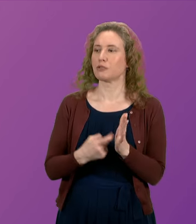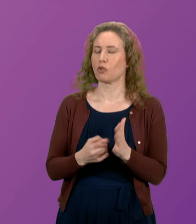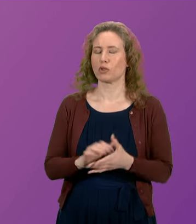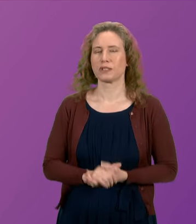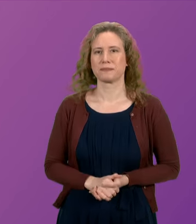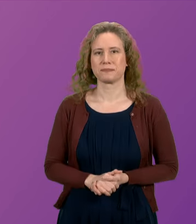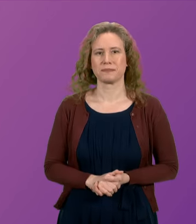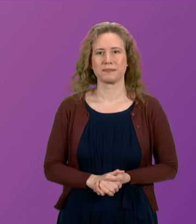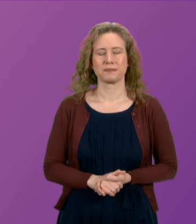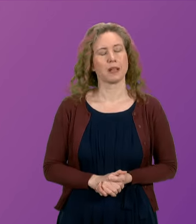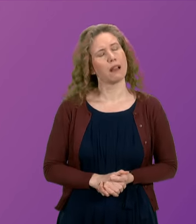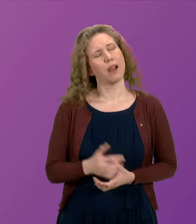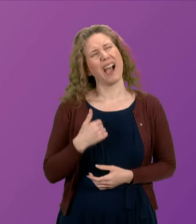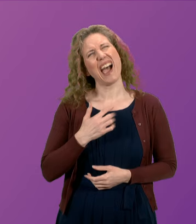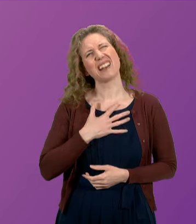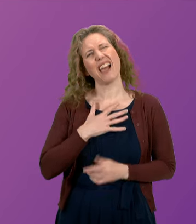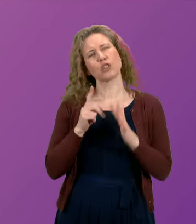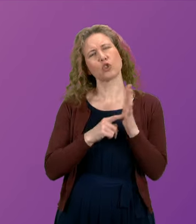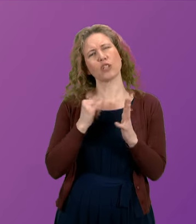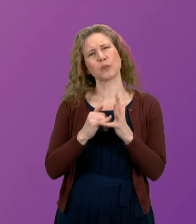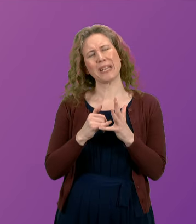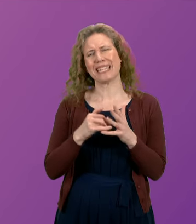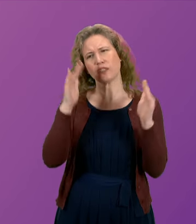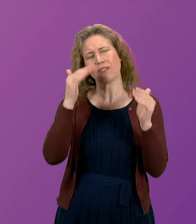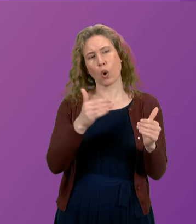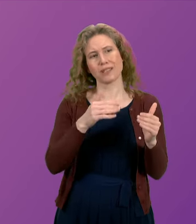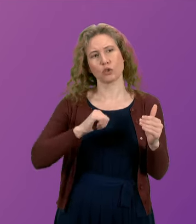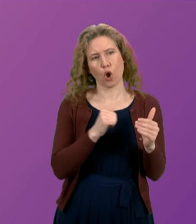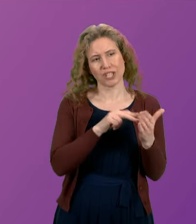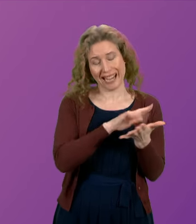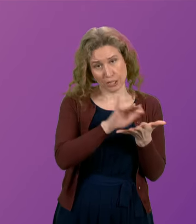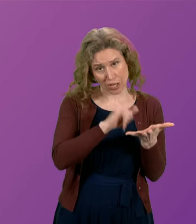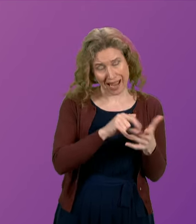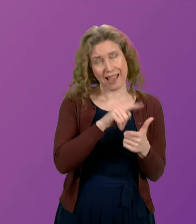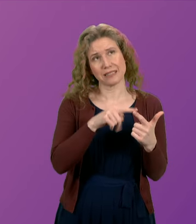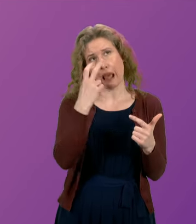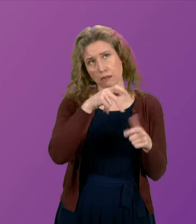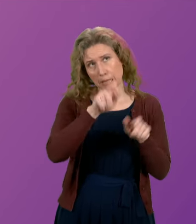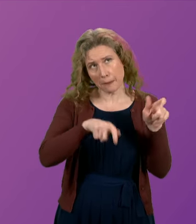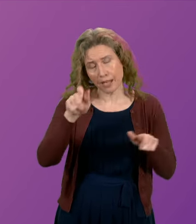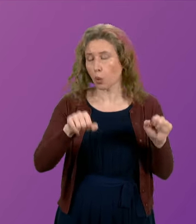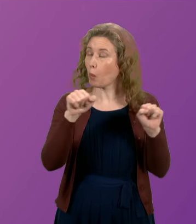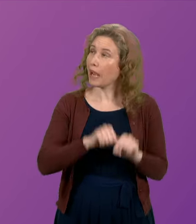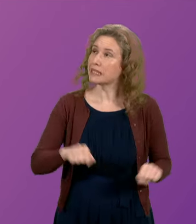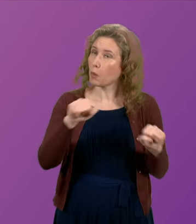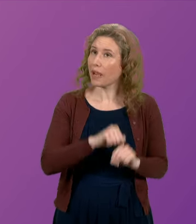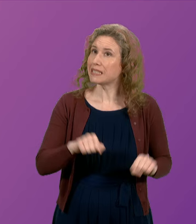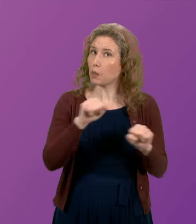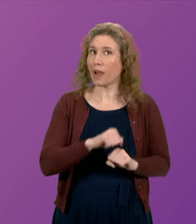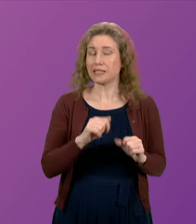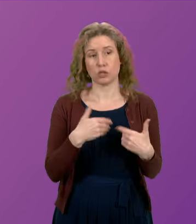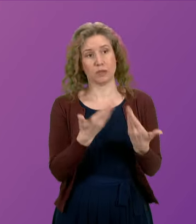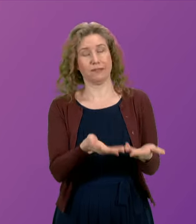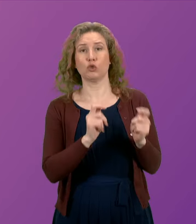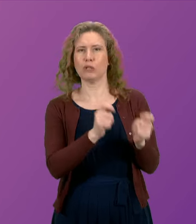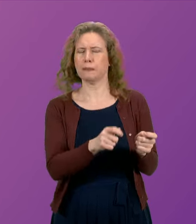I'd just quite like John Swinney to focus on Scotland's NHS, our elderly patients that are waiting far too long to get the treatment they deserve.